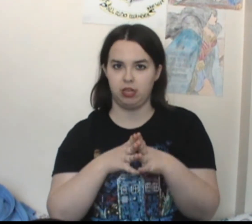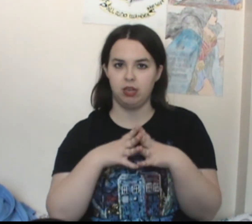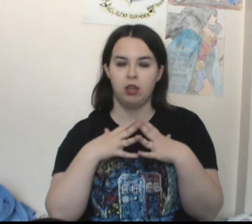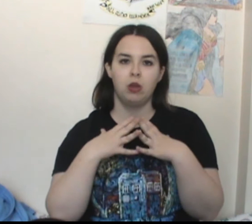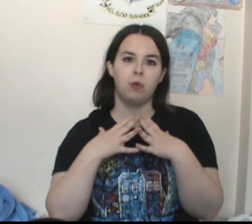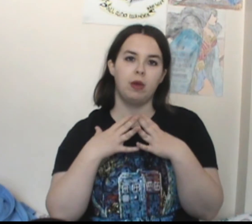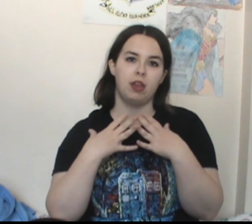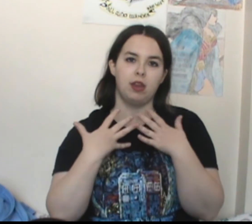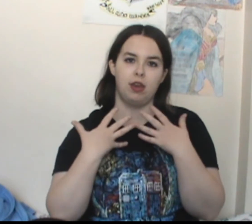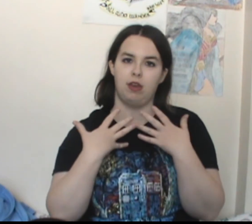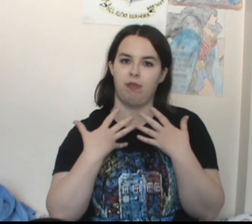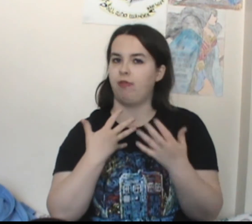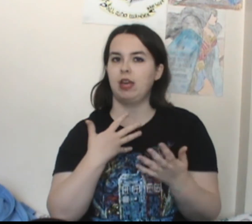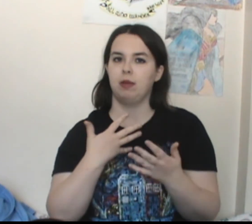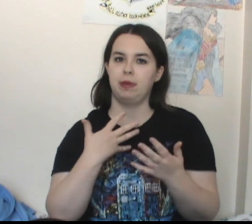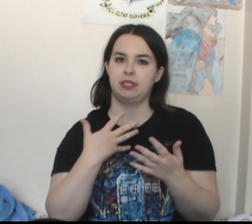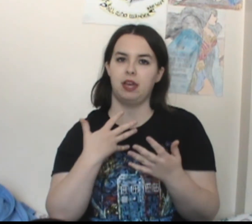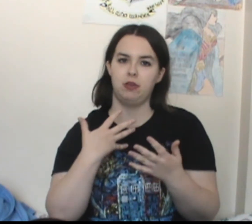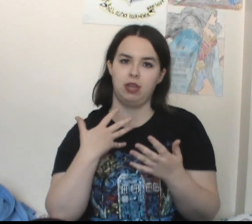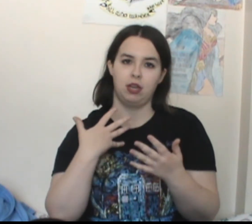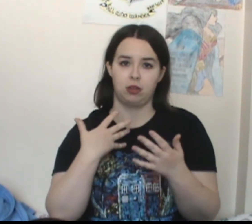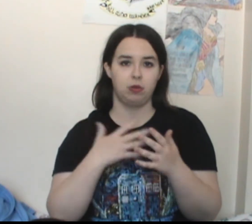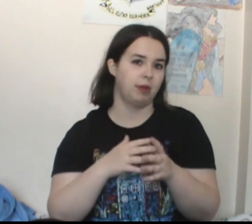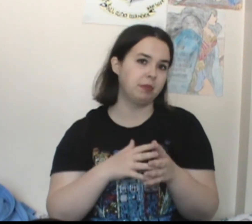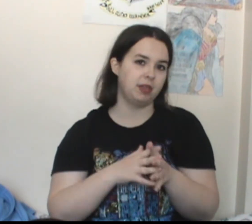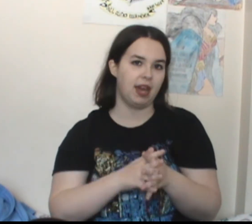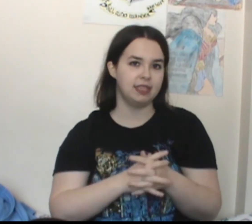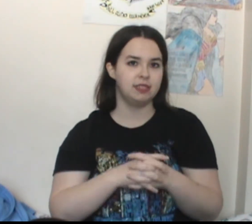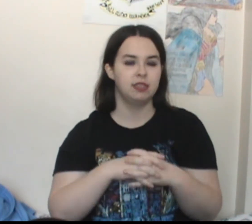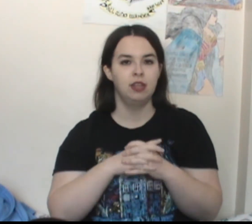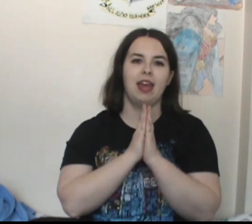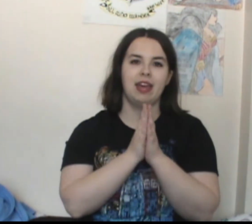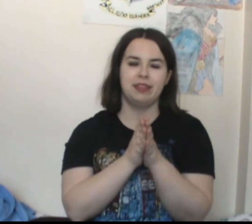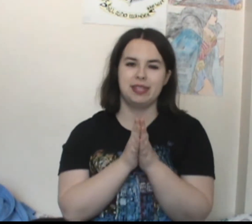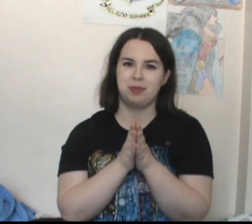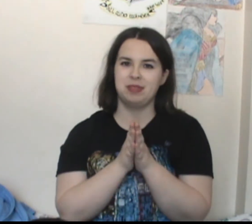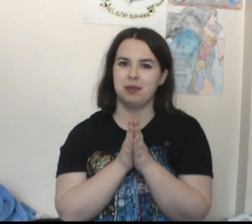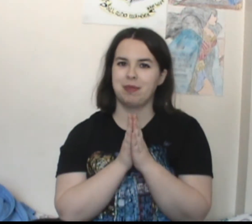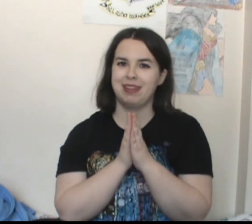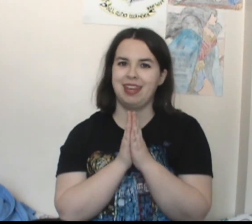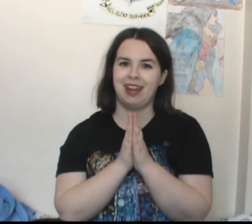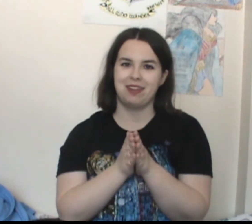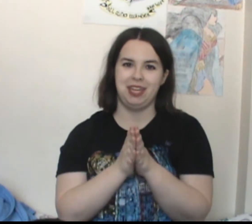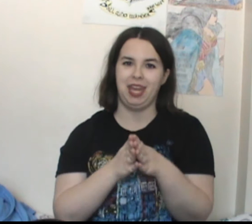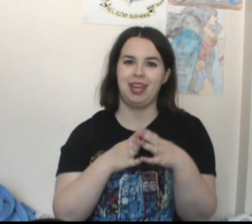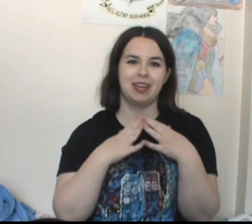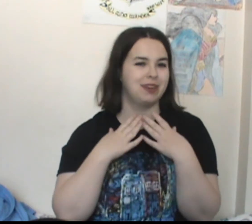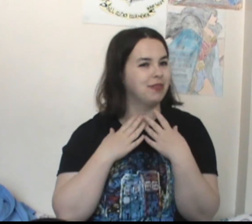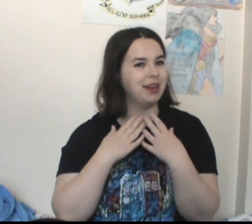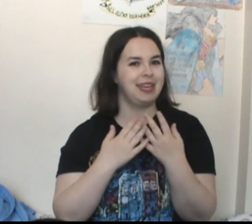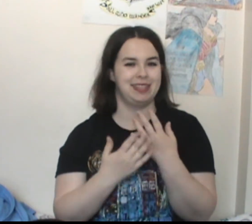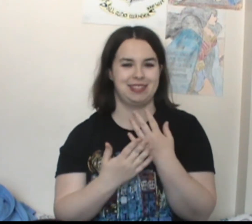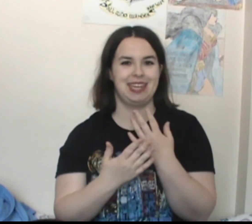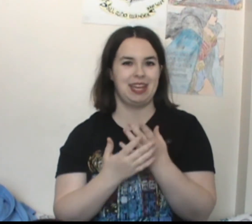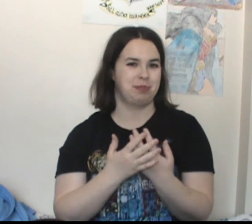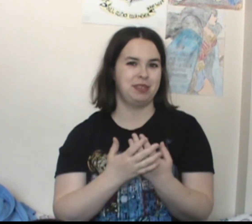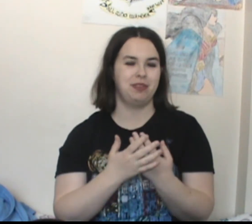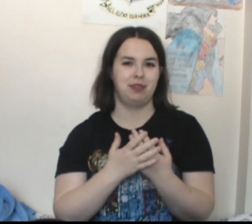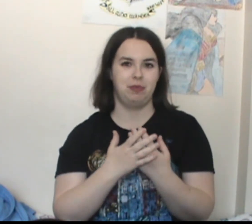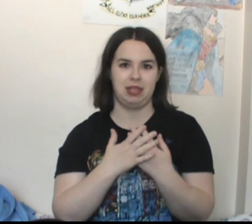when a fire breaks out and a crew member dies. And this was a really entertaining and very interesting episode with